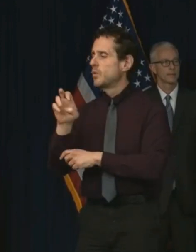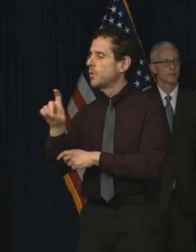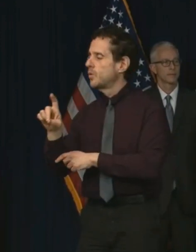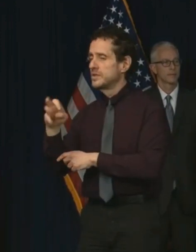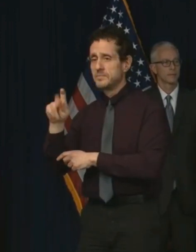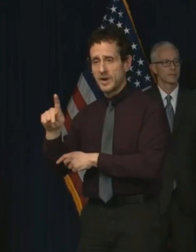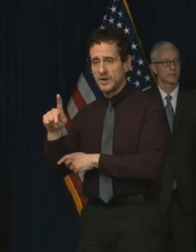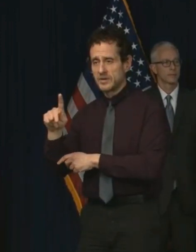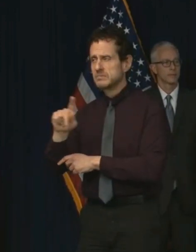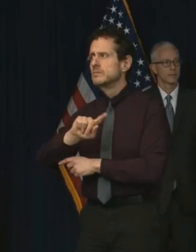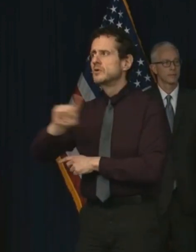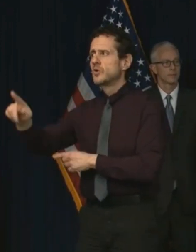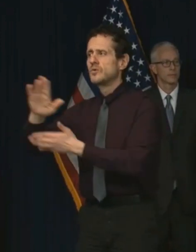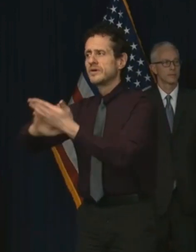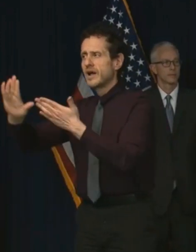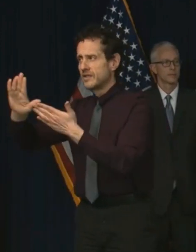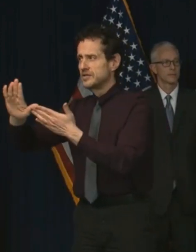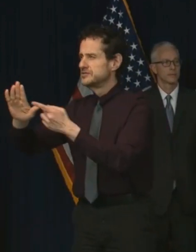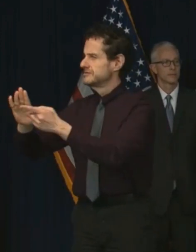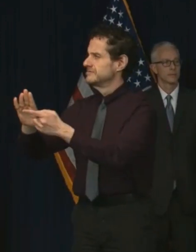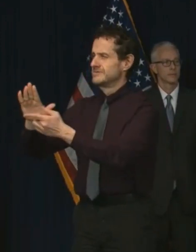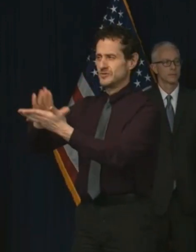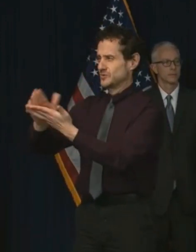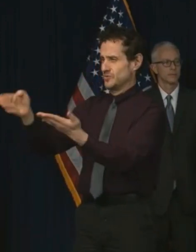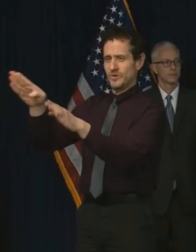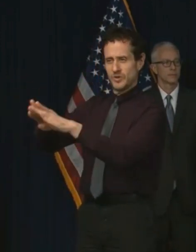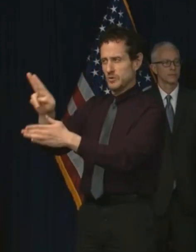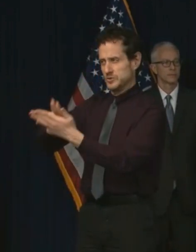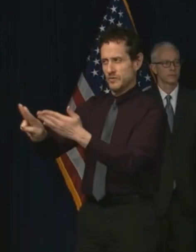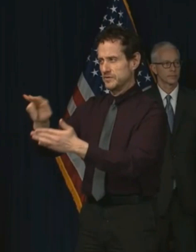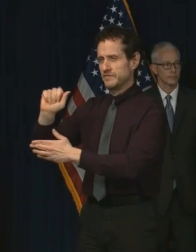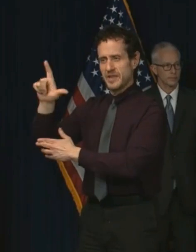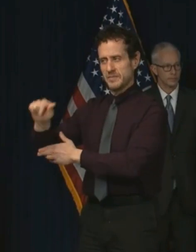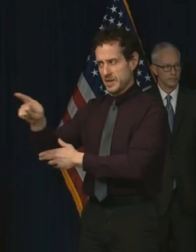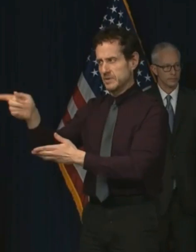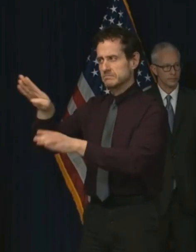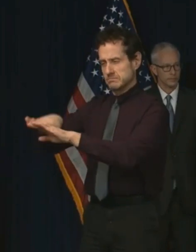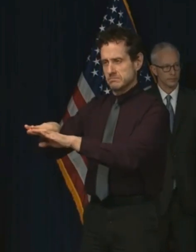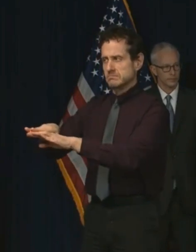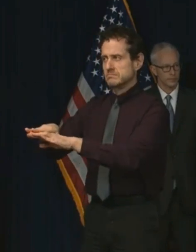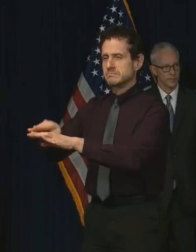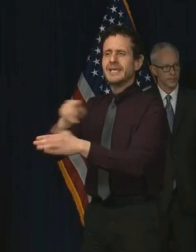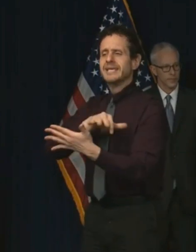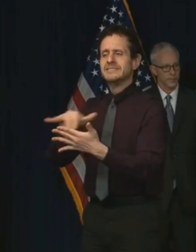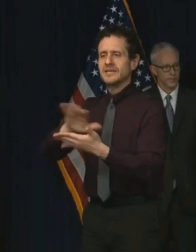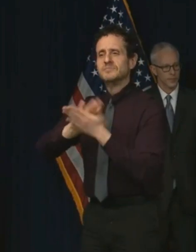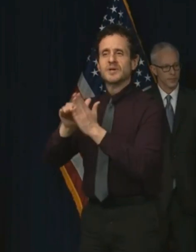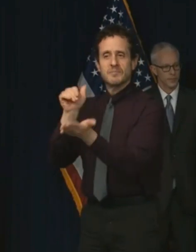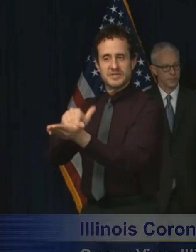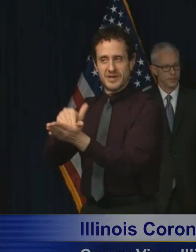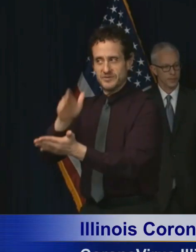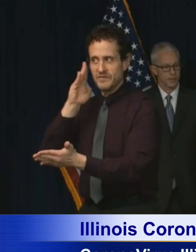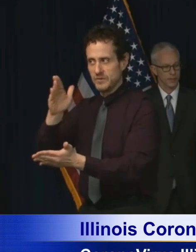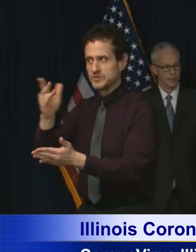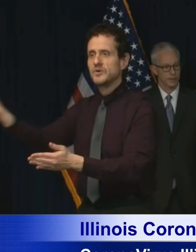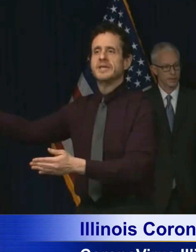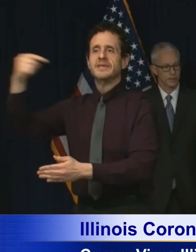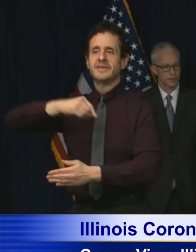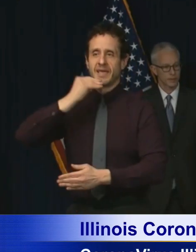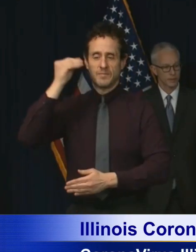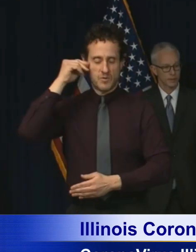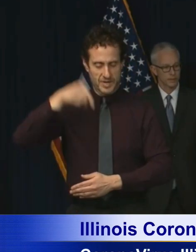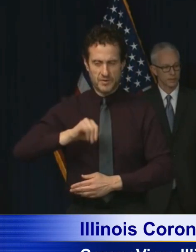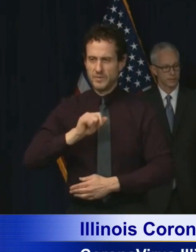while classes are out at the University of Alabama where he's studying to go to medical school someday. He came